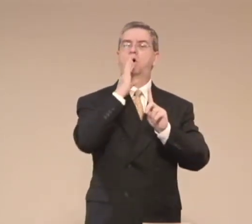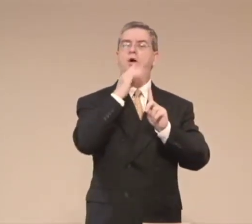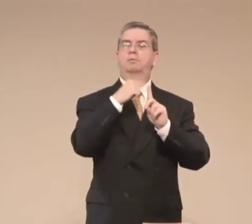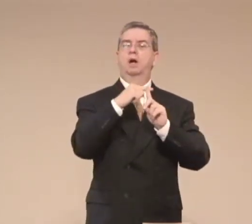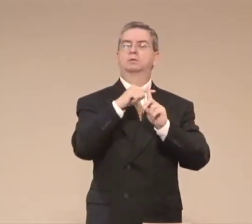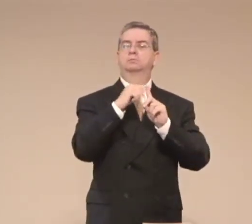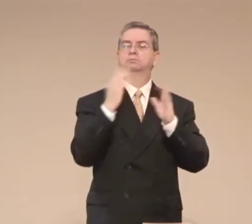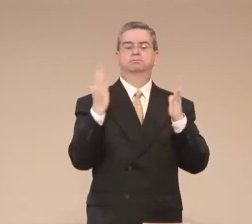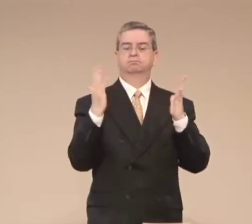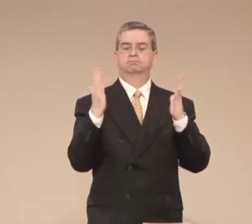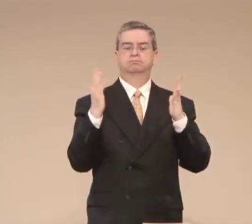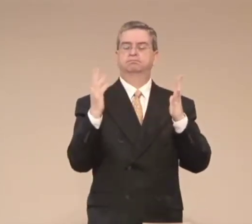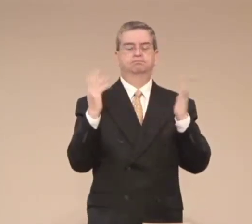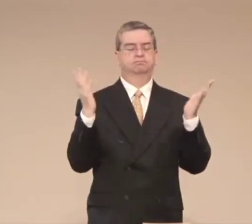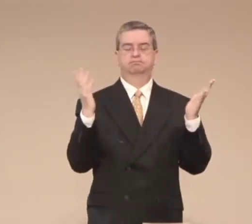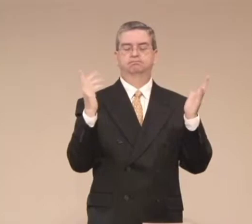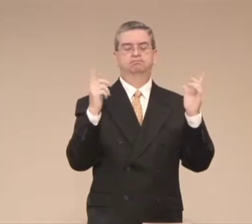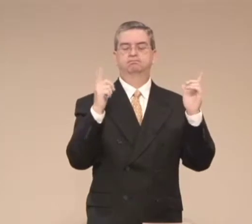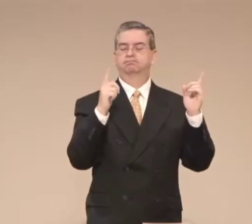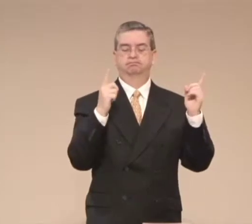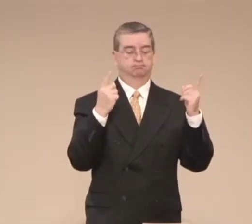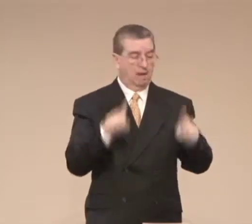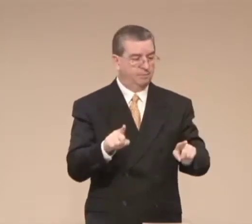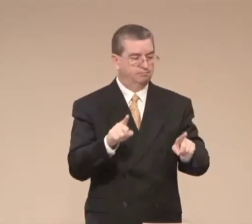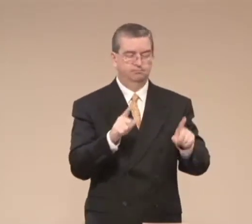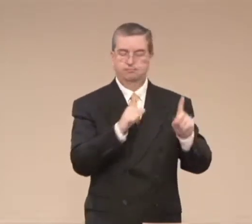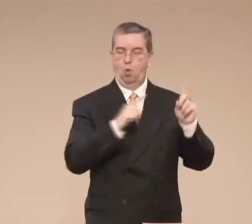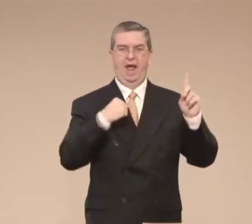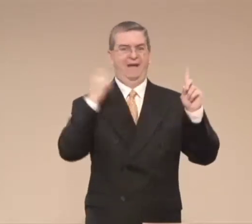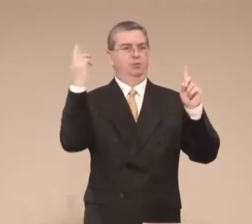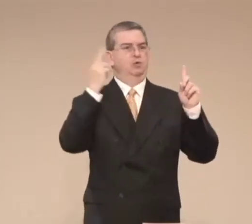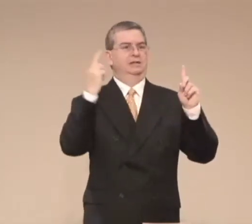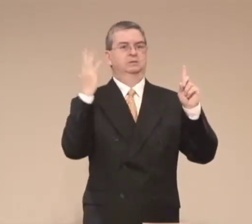But he had one friend, only one friend,